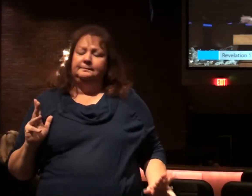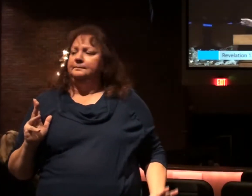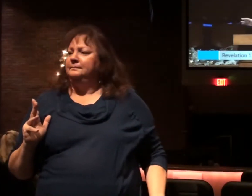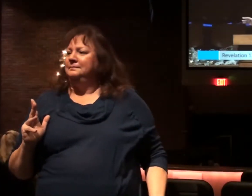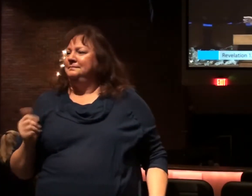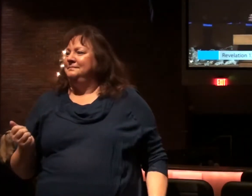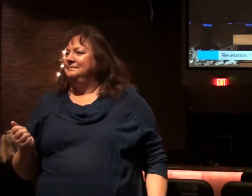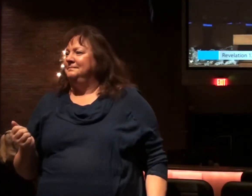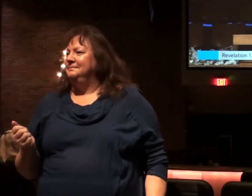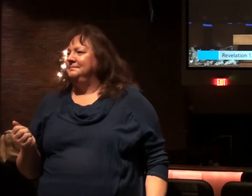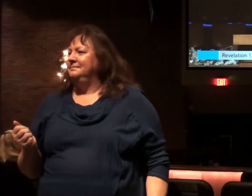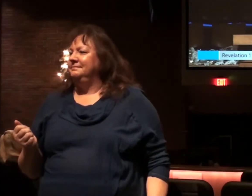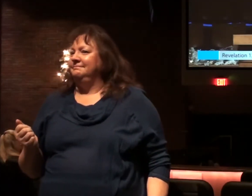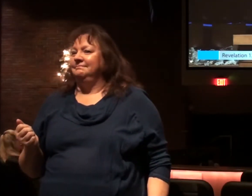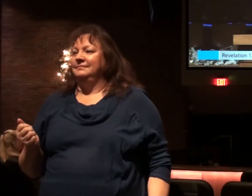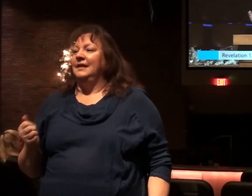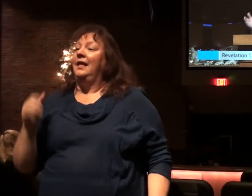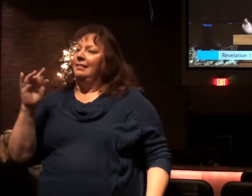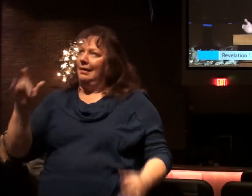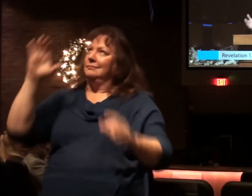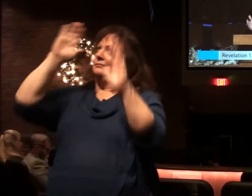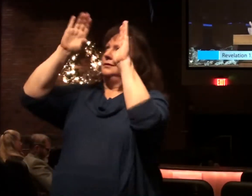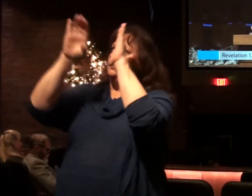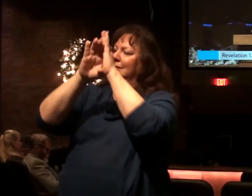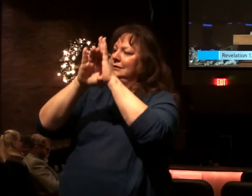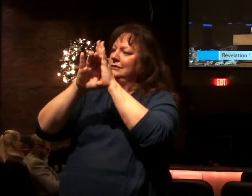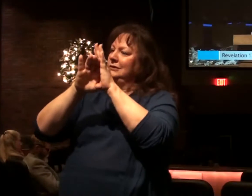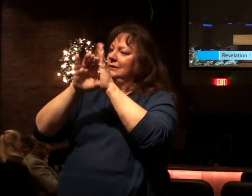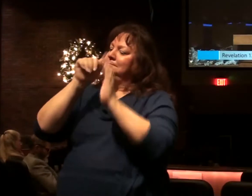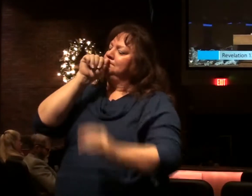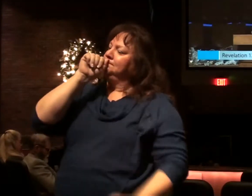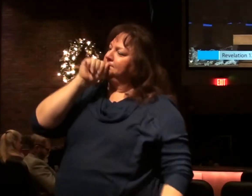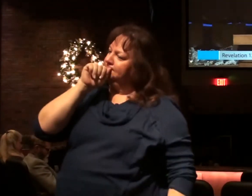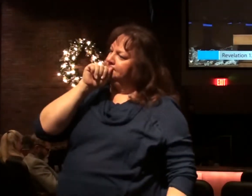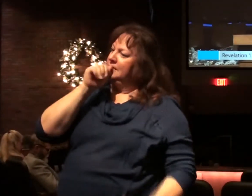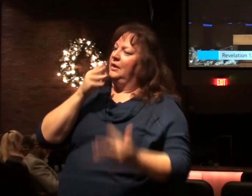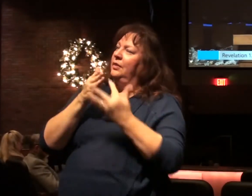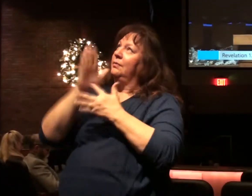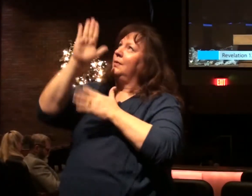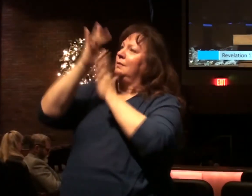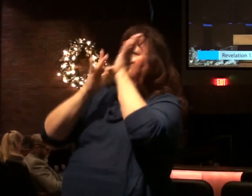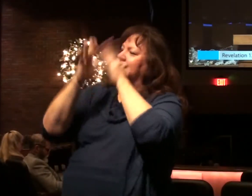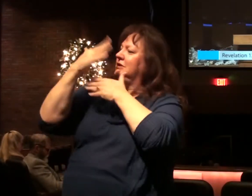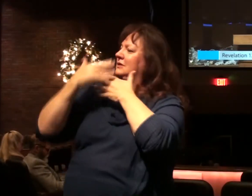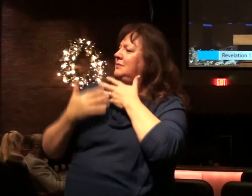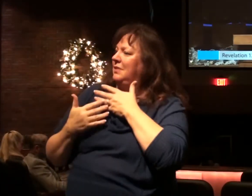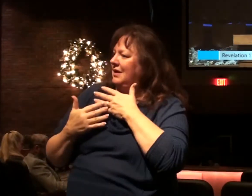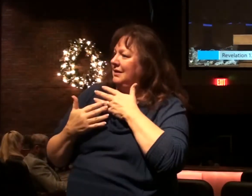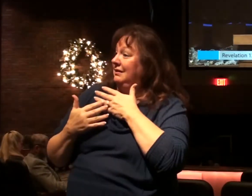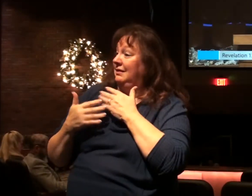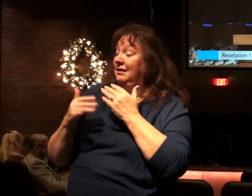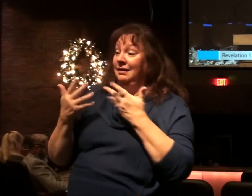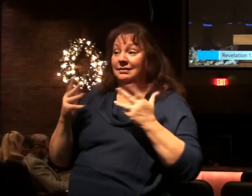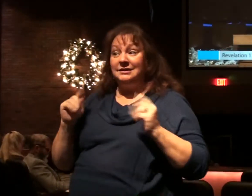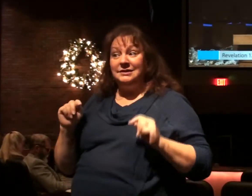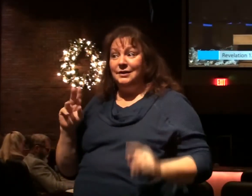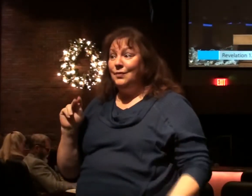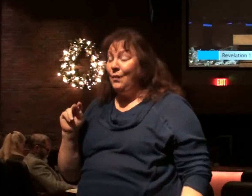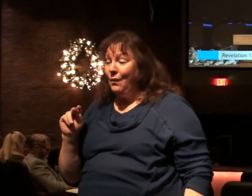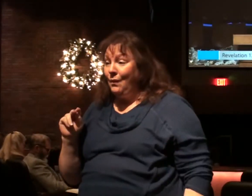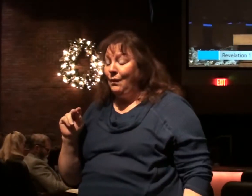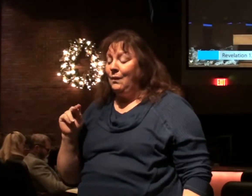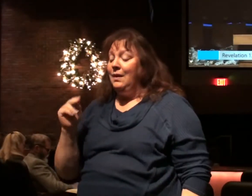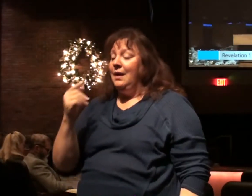That's going on here. They overcame him because of the blood of the lamb. And that's not all. And